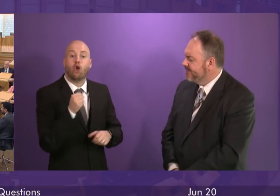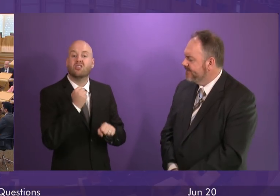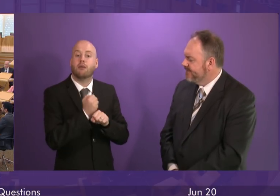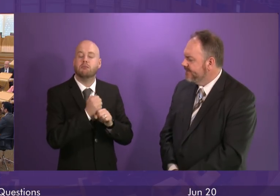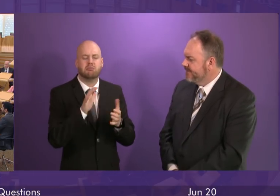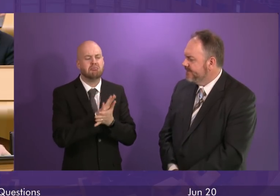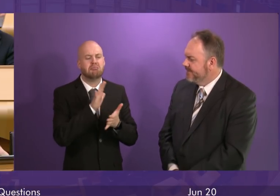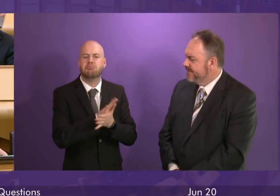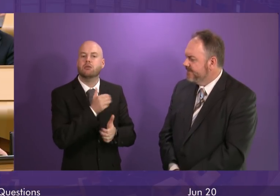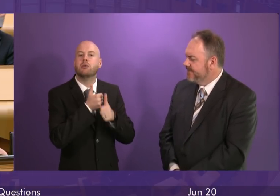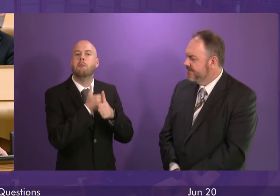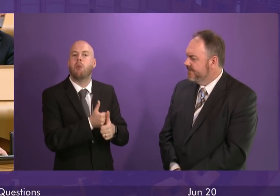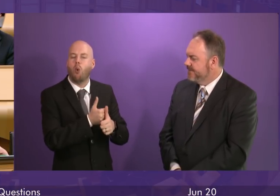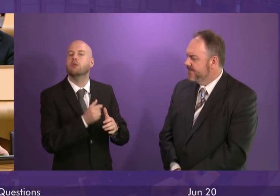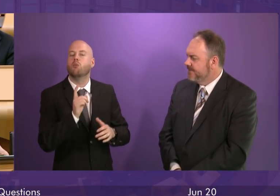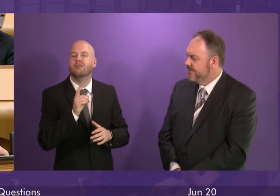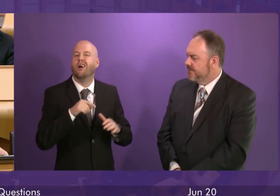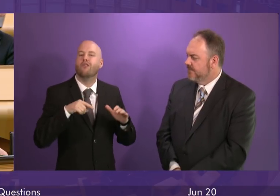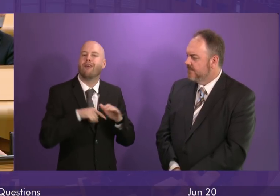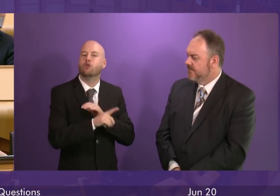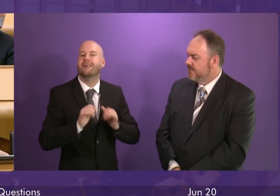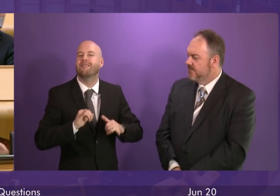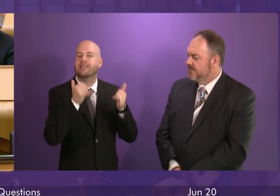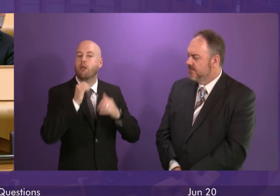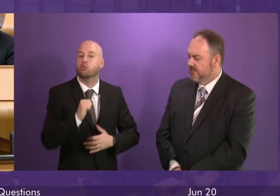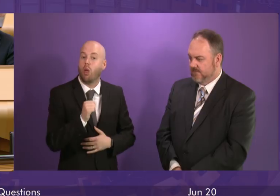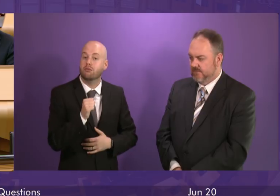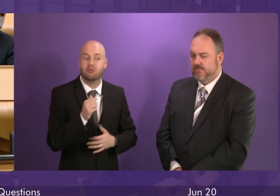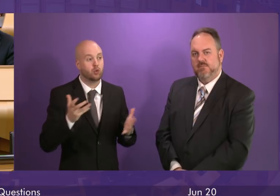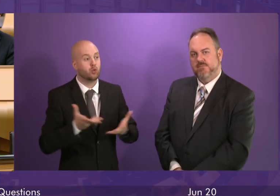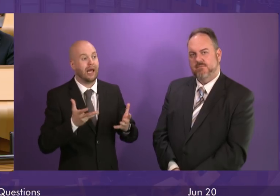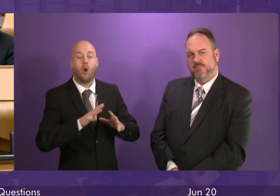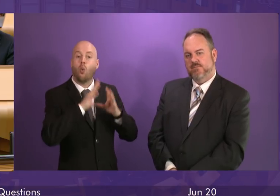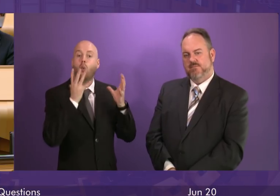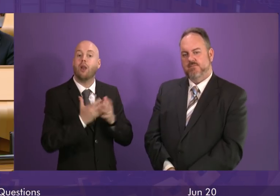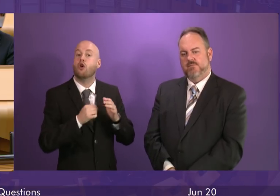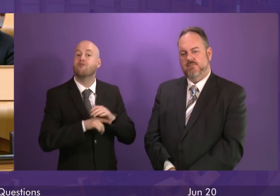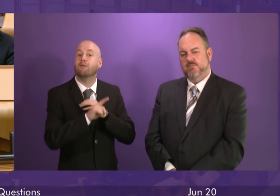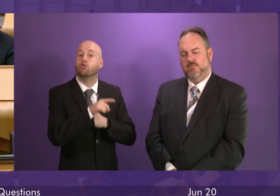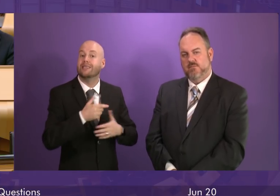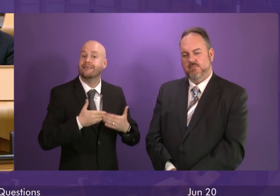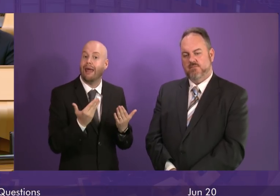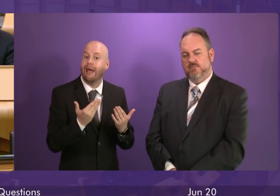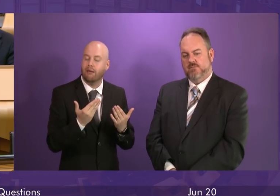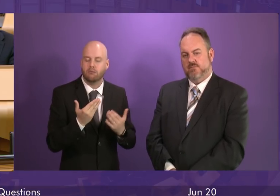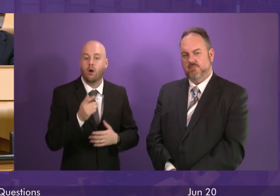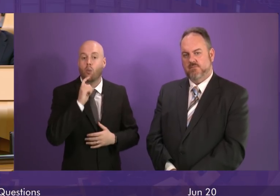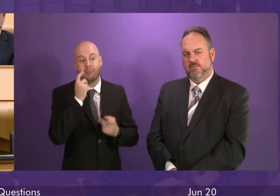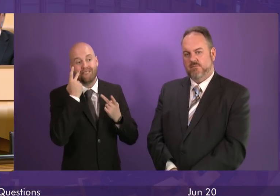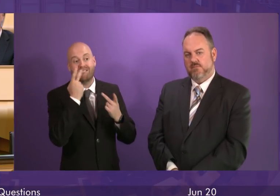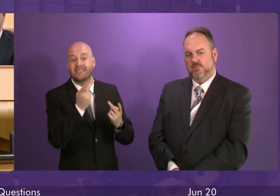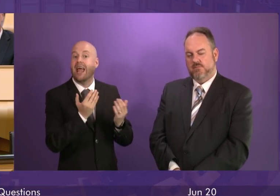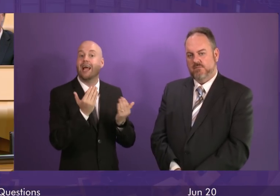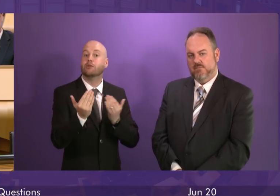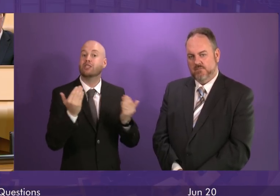Refugee Festival Scotland which begins today on World Refugee Day. The Community Secretary will be visiting an exhibition in Glasgow designed and